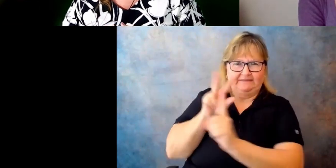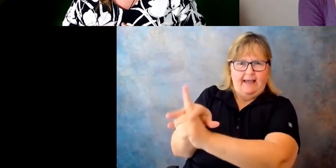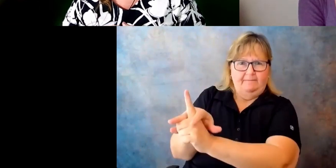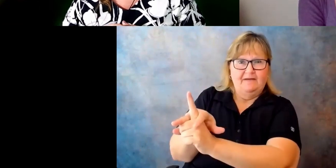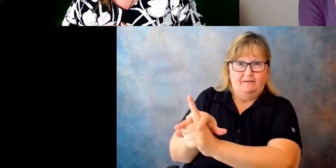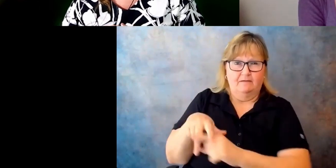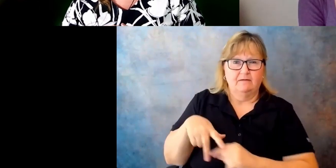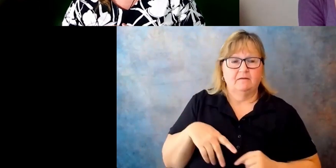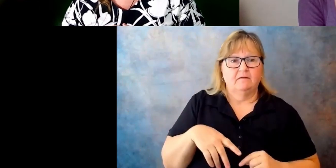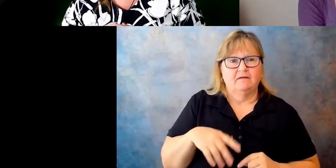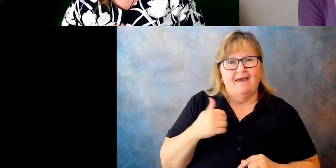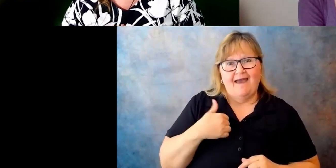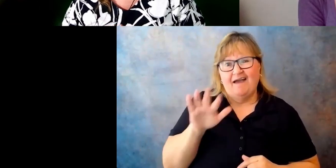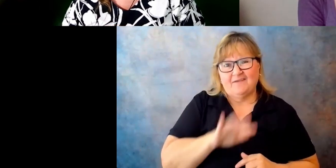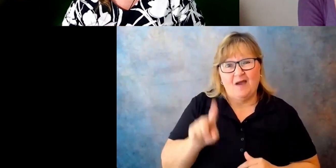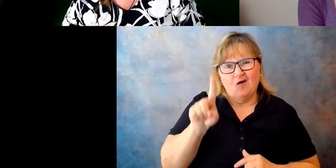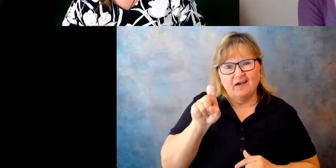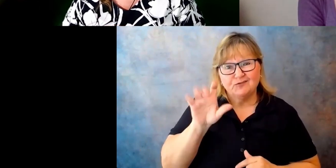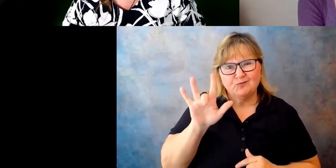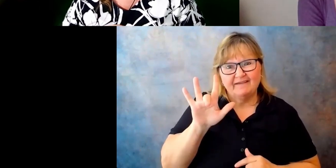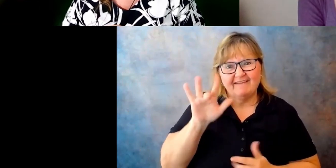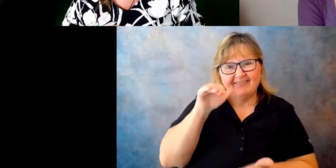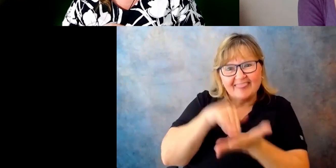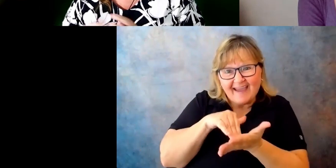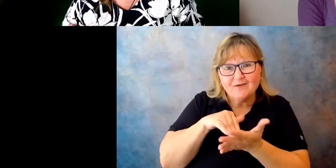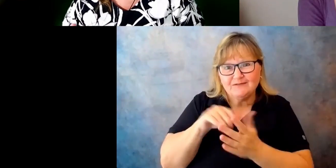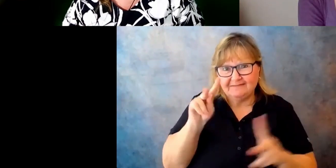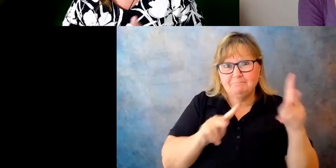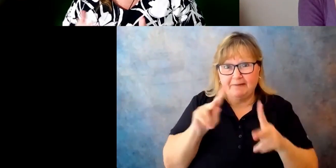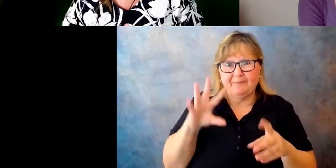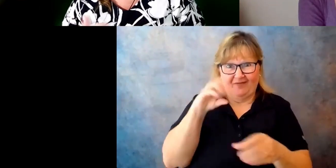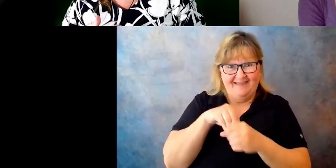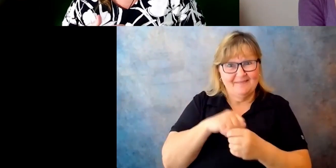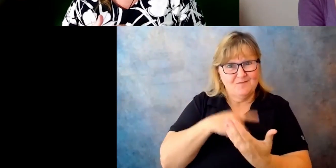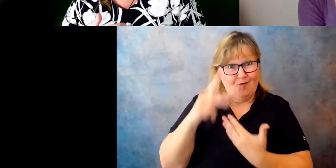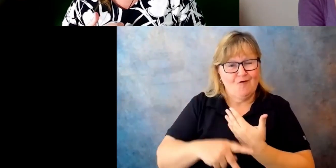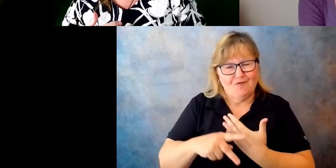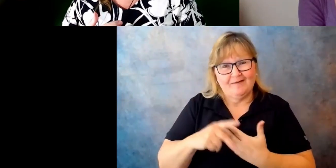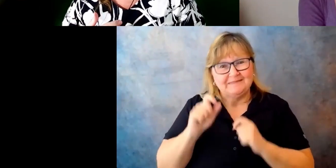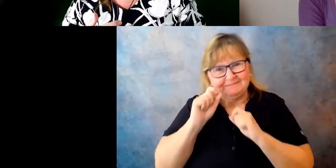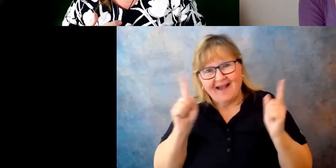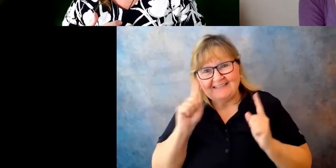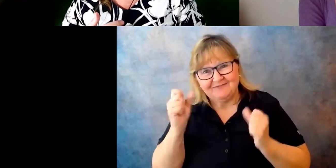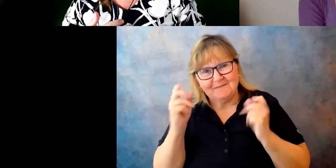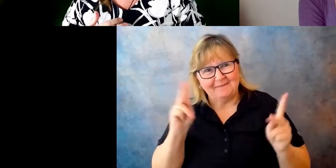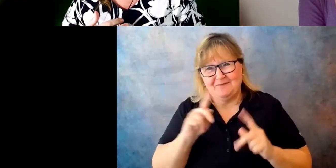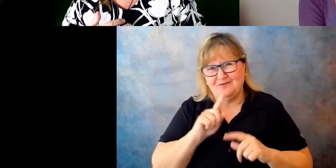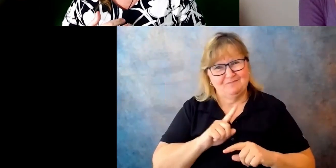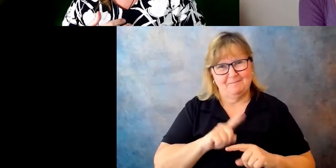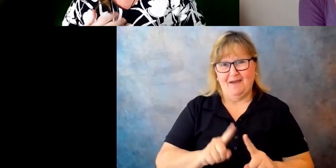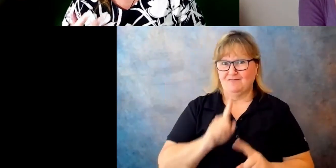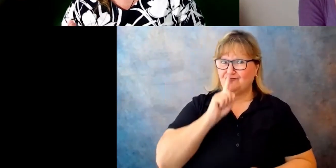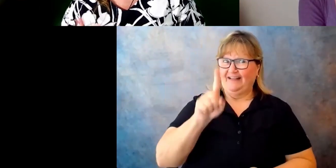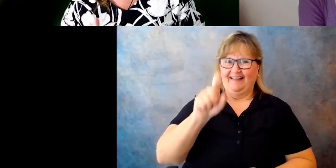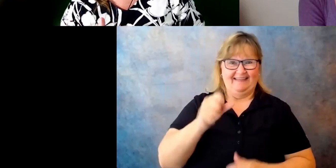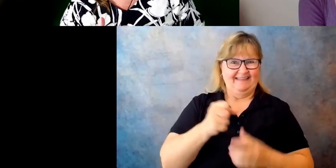125,000 people enrolled in the program. That surprises a lot of people, but there actually should be a lot more than that enrolled.